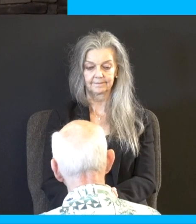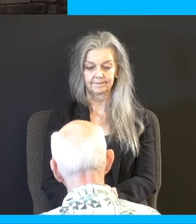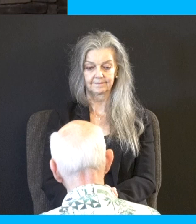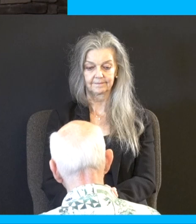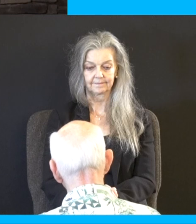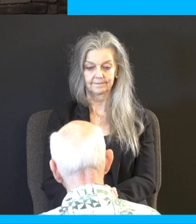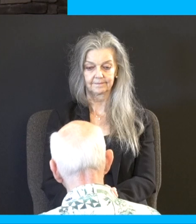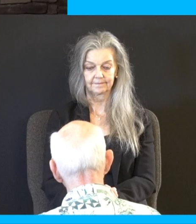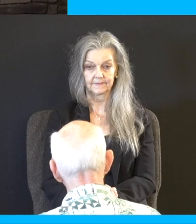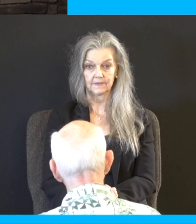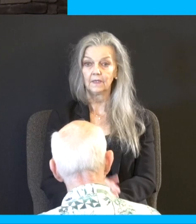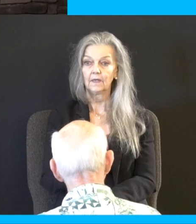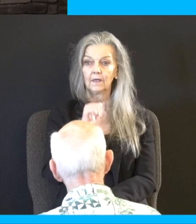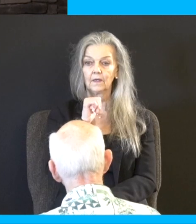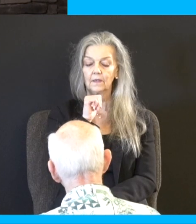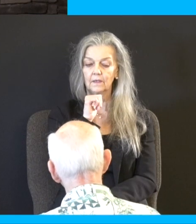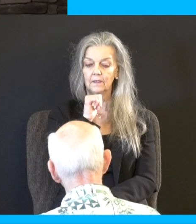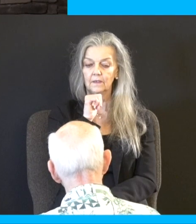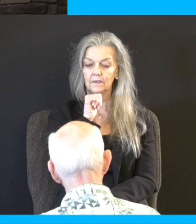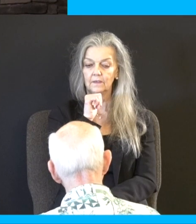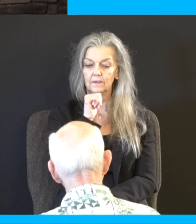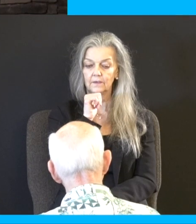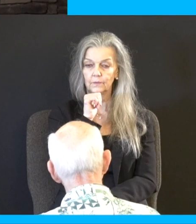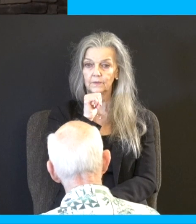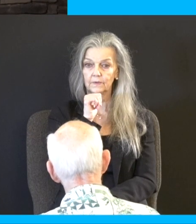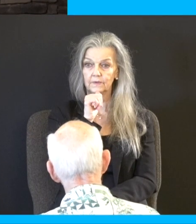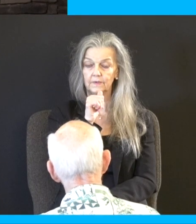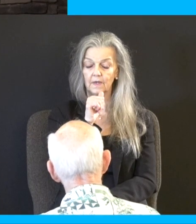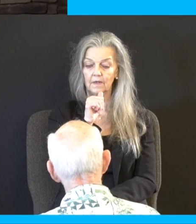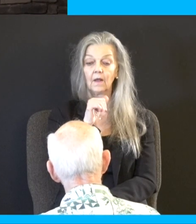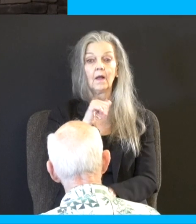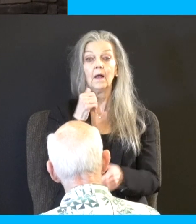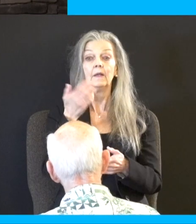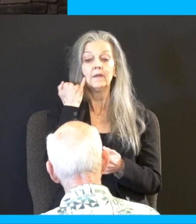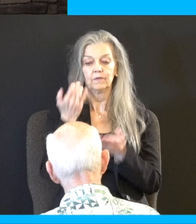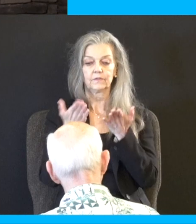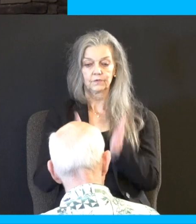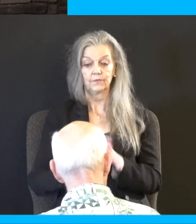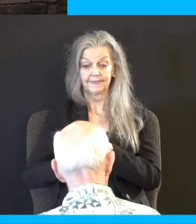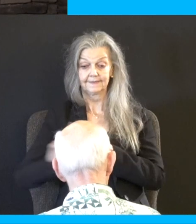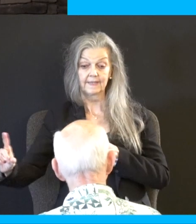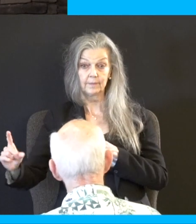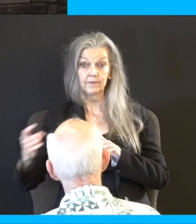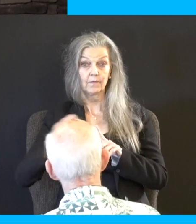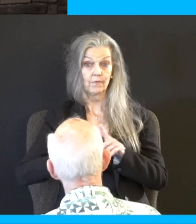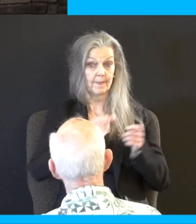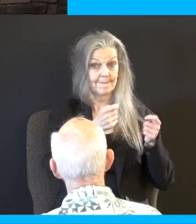You shall not deliver unto his master the servant which is escaped from his master unto you. So